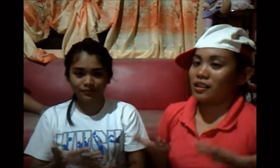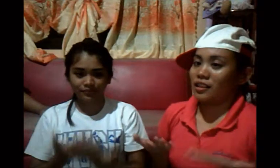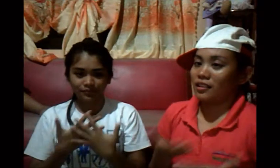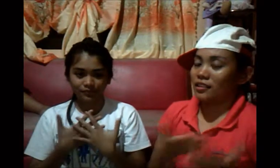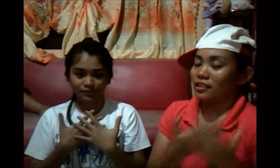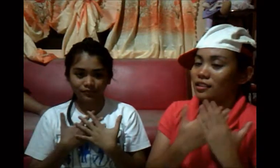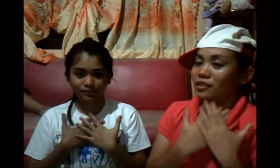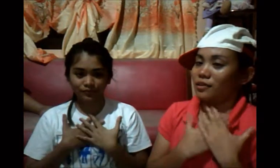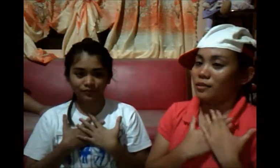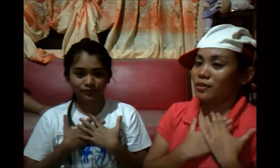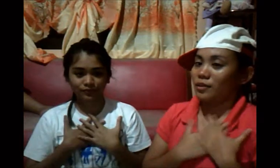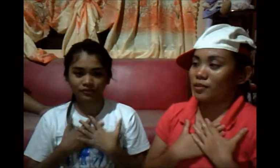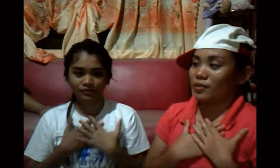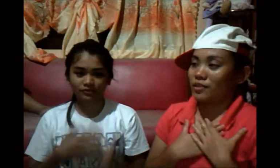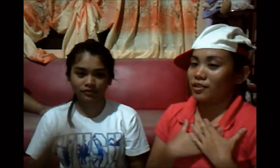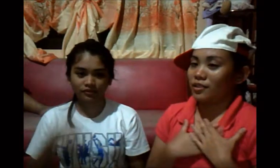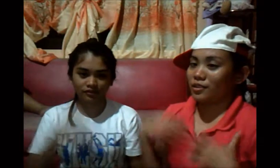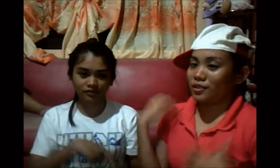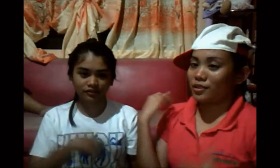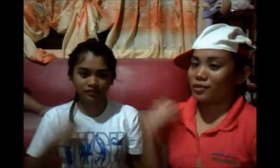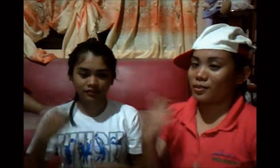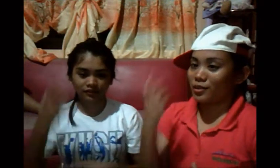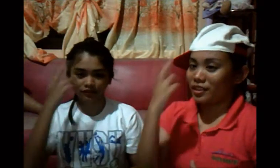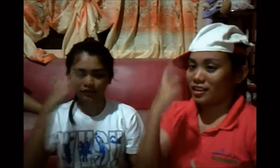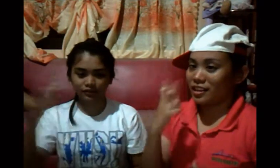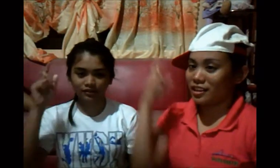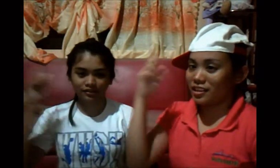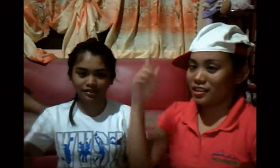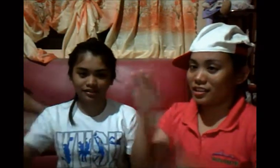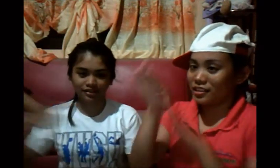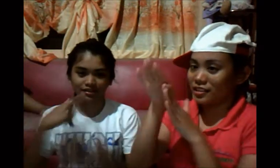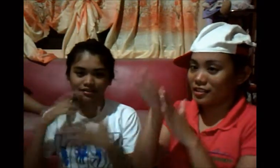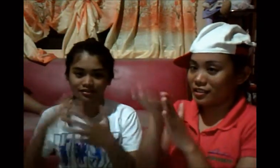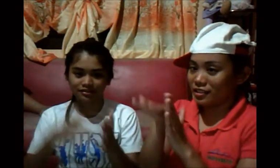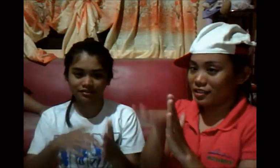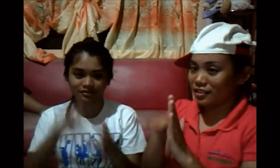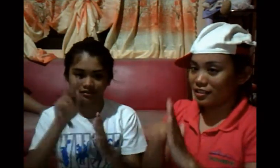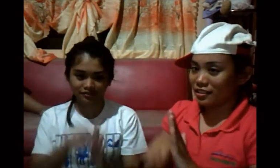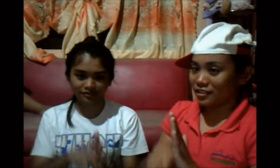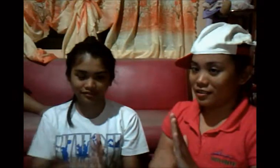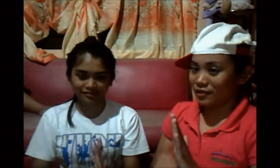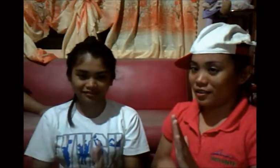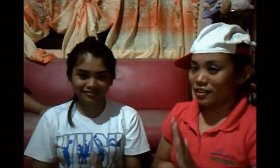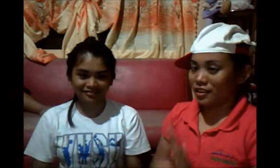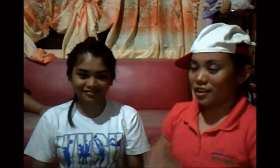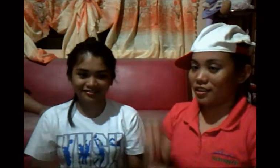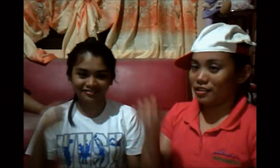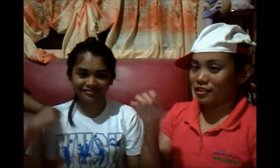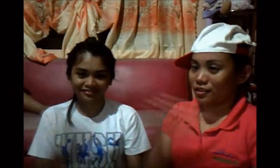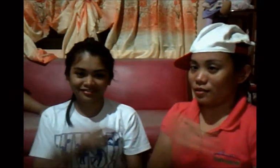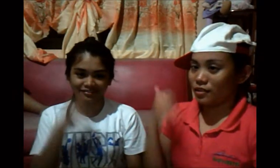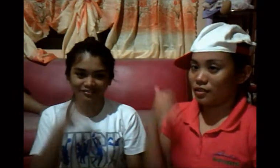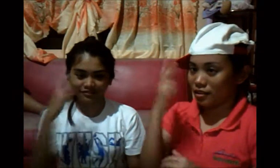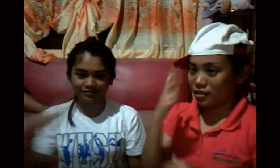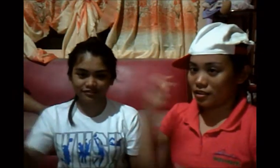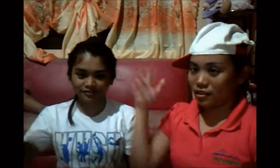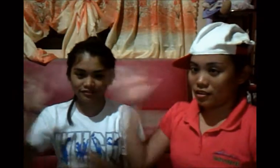All the way down is of the place. All the way down is your luck.